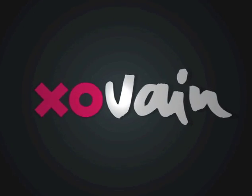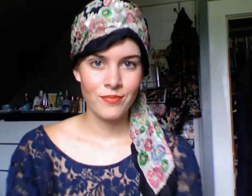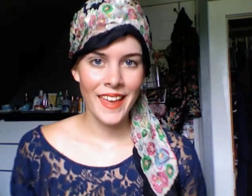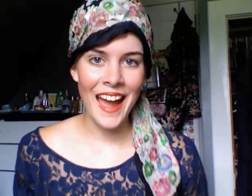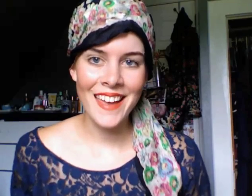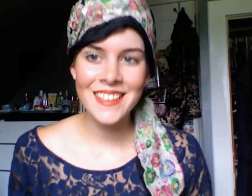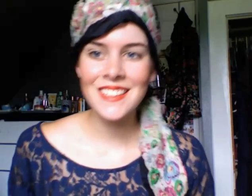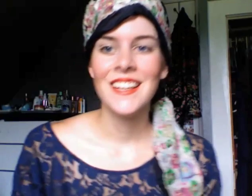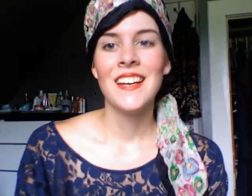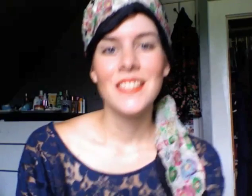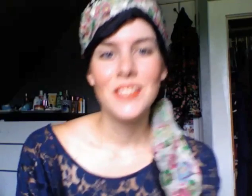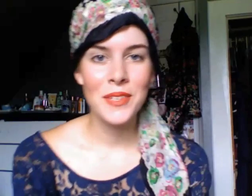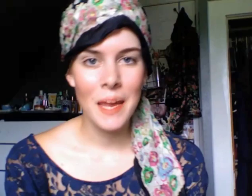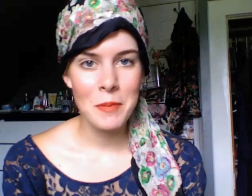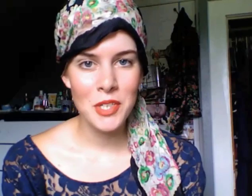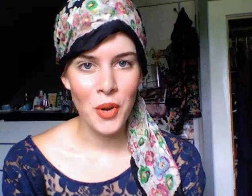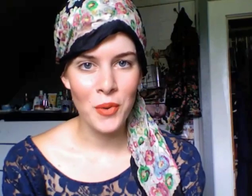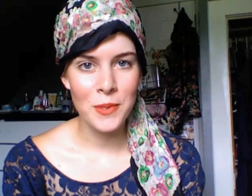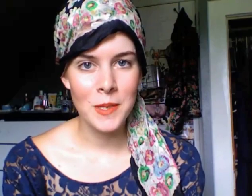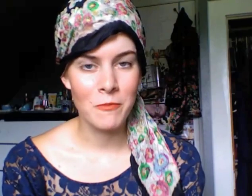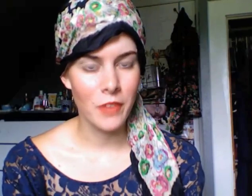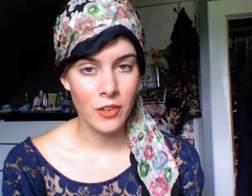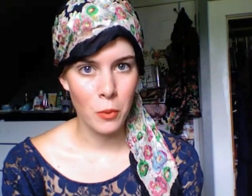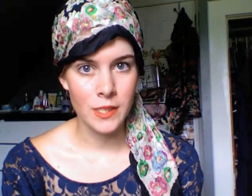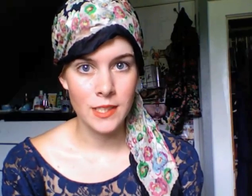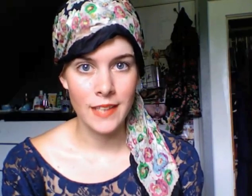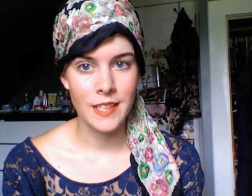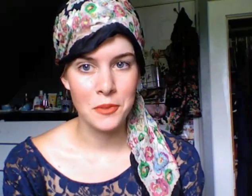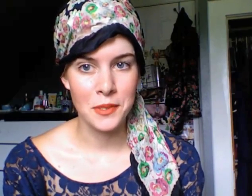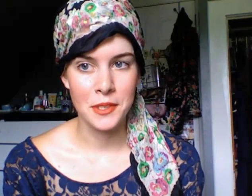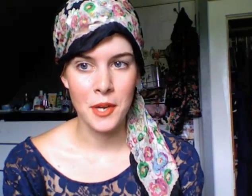Hey guys! So today I'm going to be showing you some very important signs that you need to know.